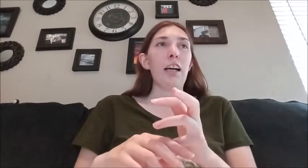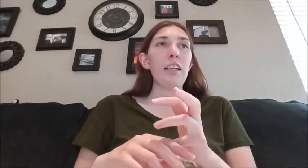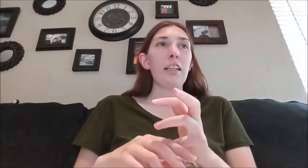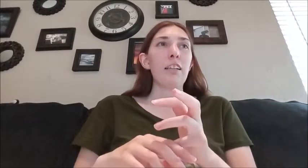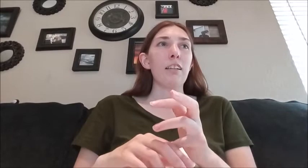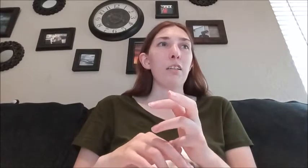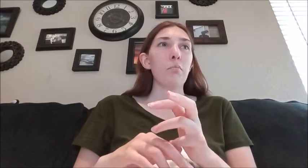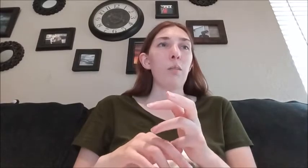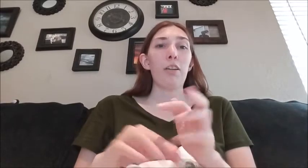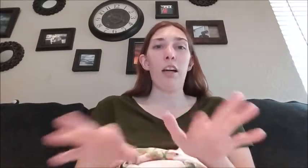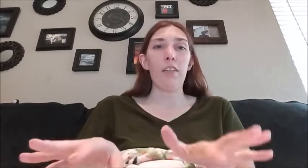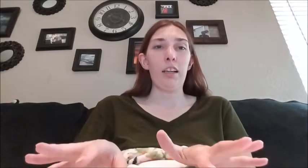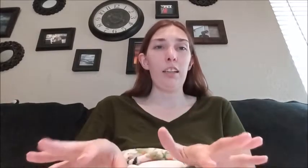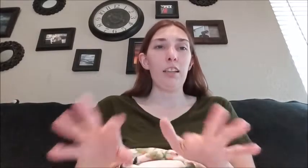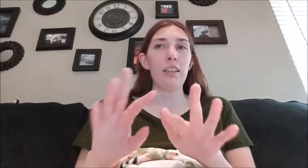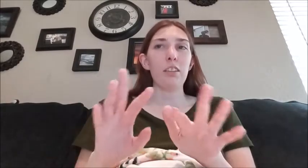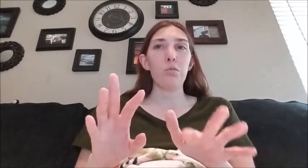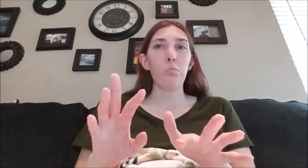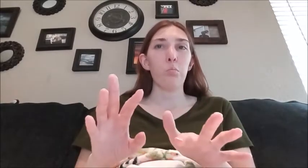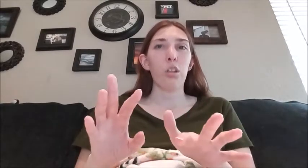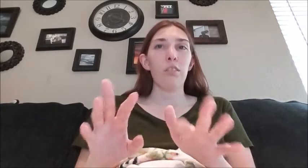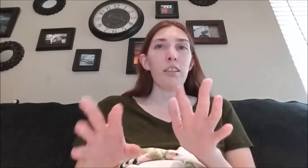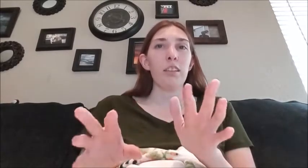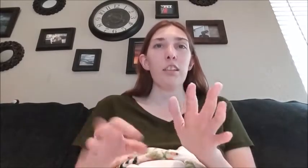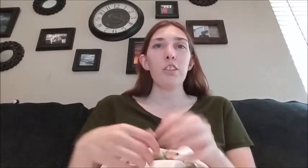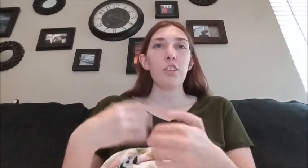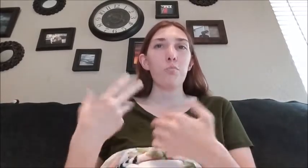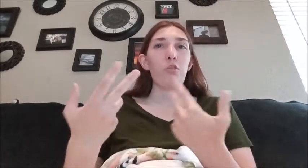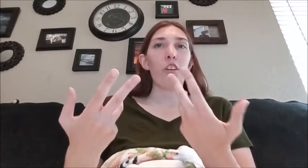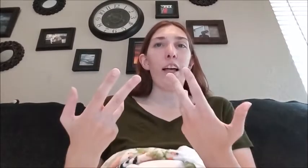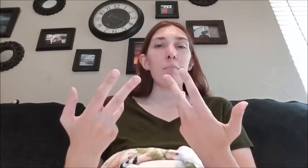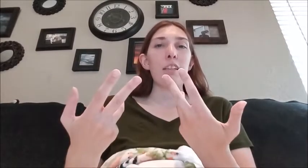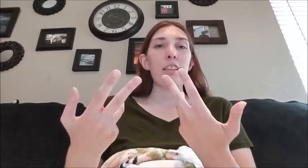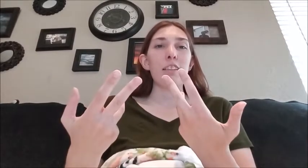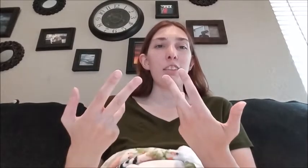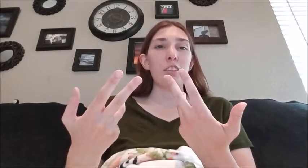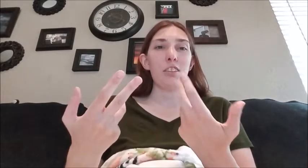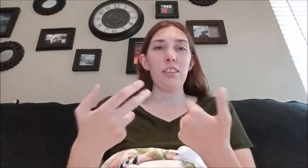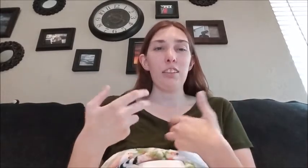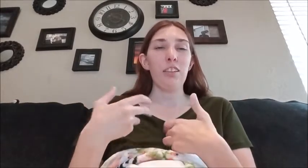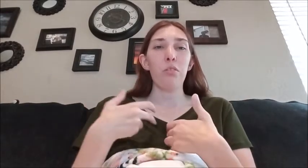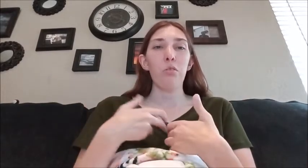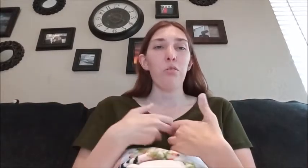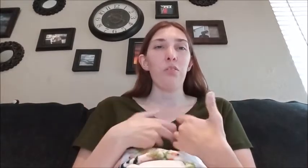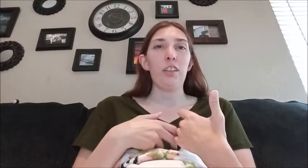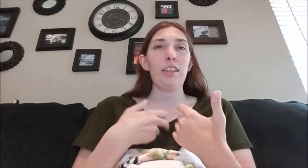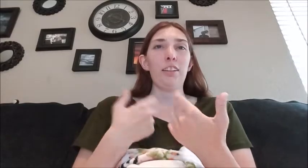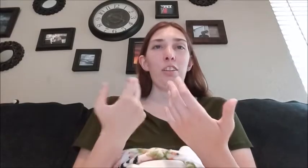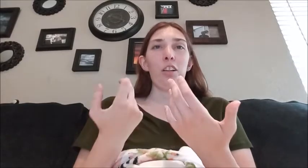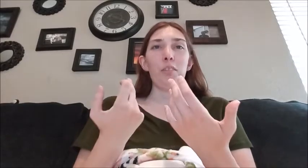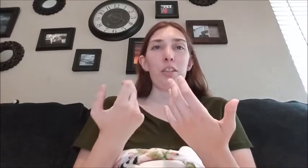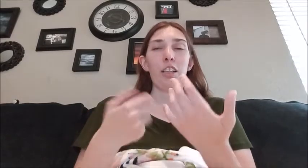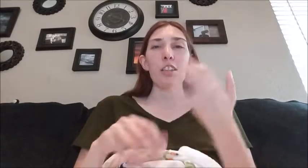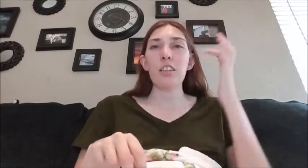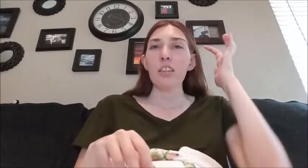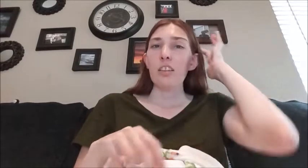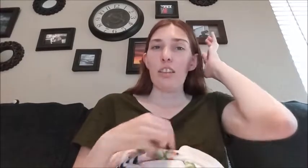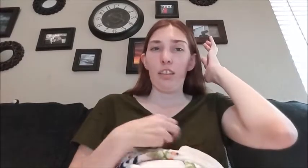that um I don't have that it just more of like just phlegm and just like a cold feeling on and off in my chest like